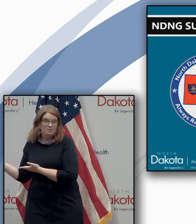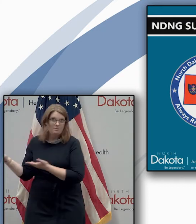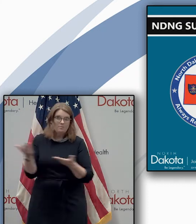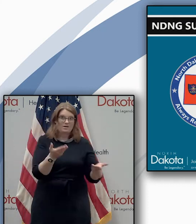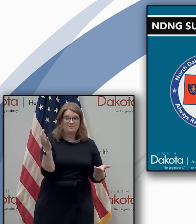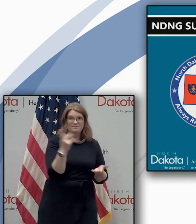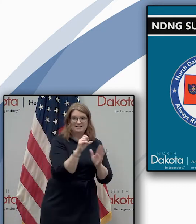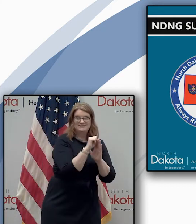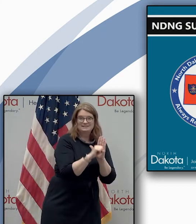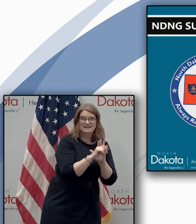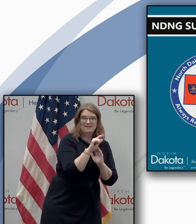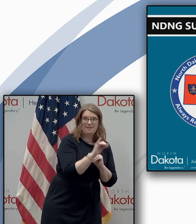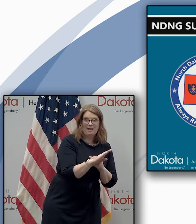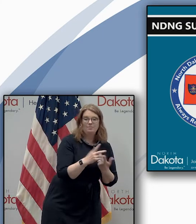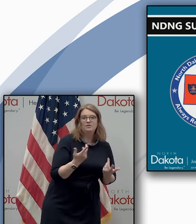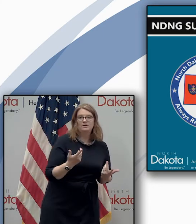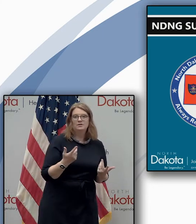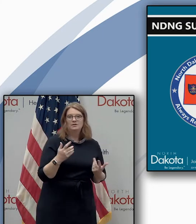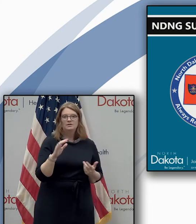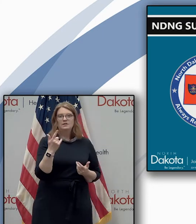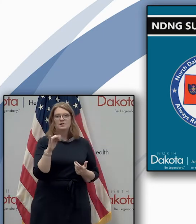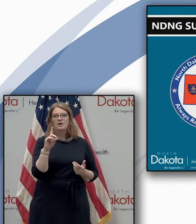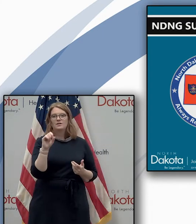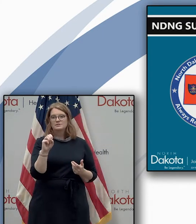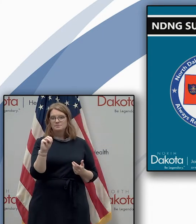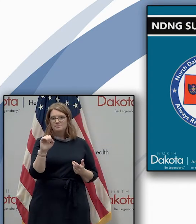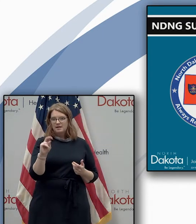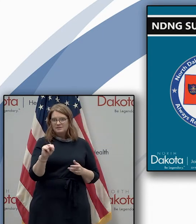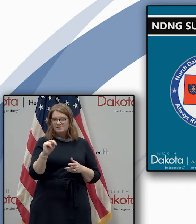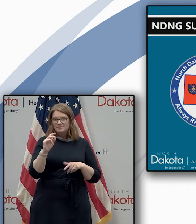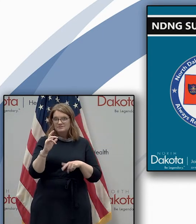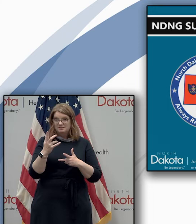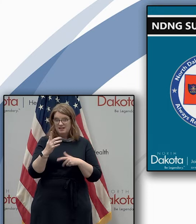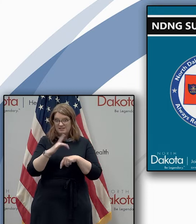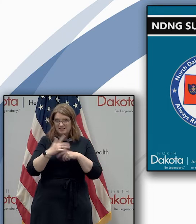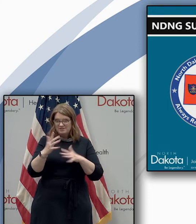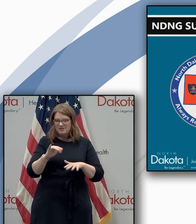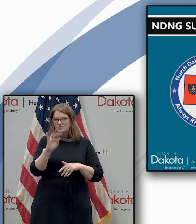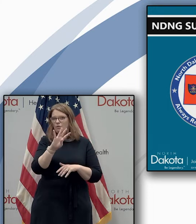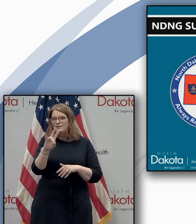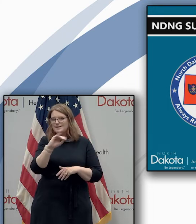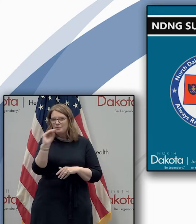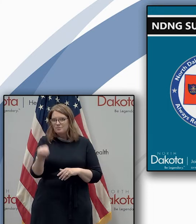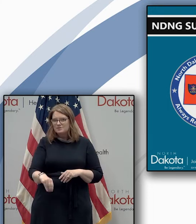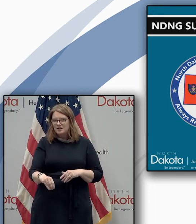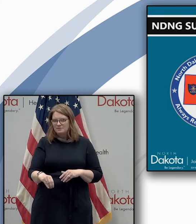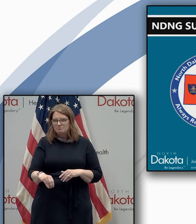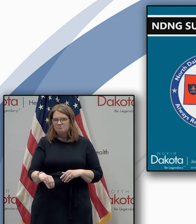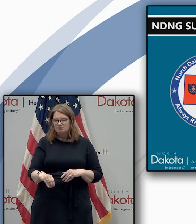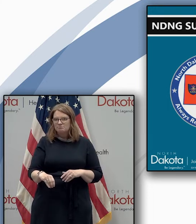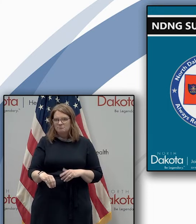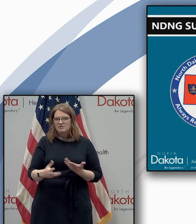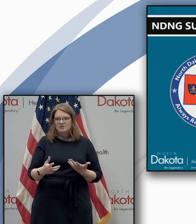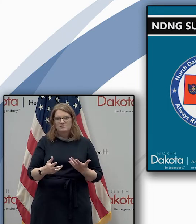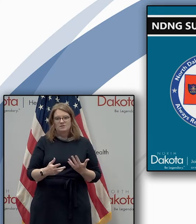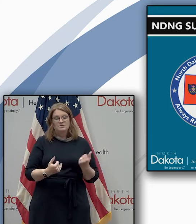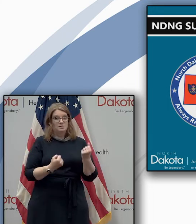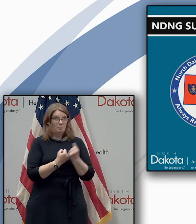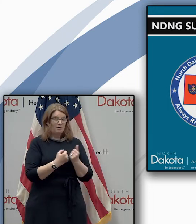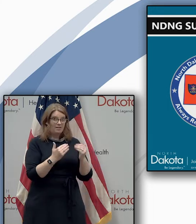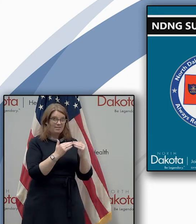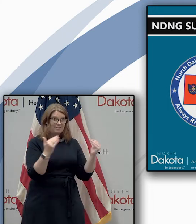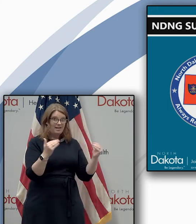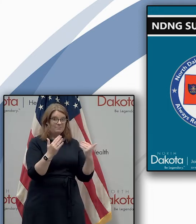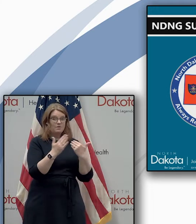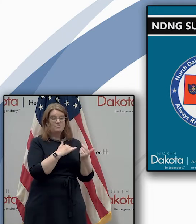state lab a guardsman touched 47 of those tests and when you look at the level of support in the lab it might be